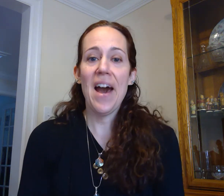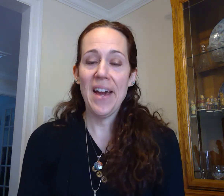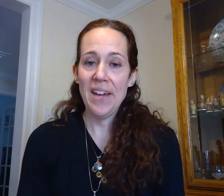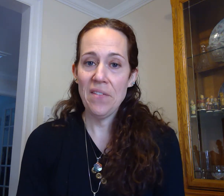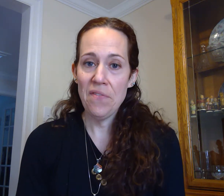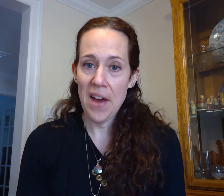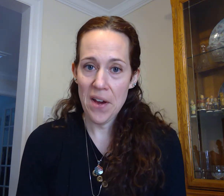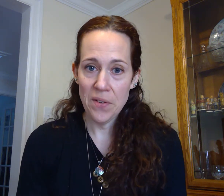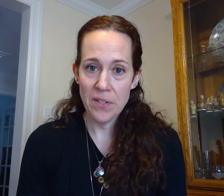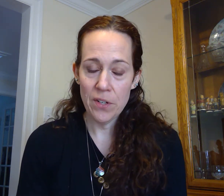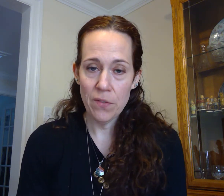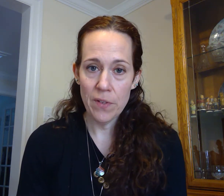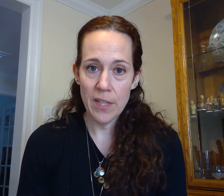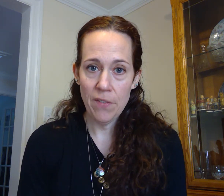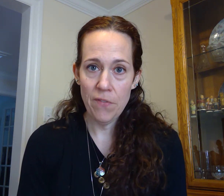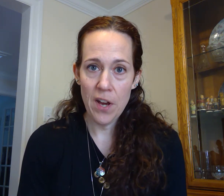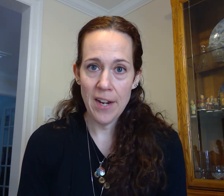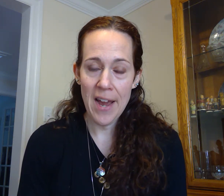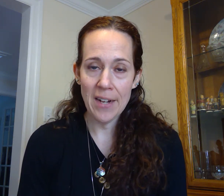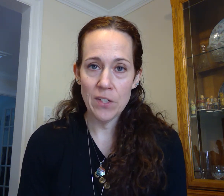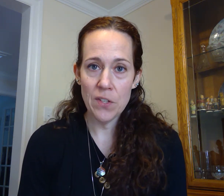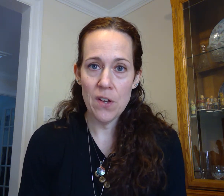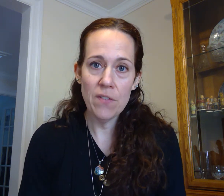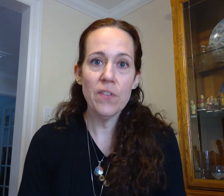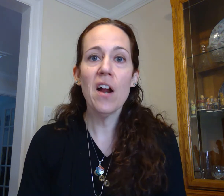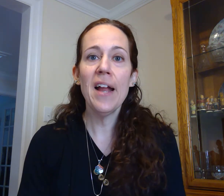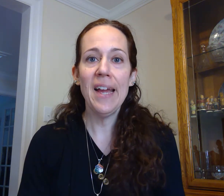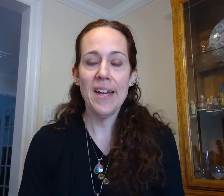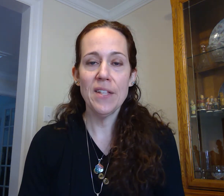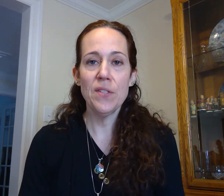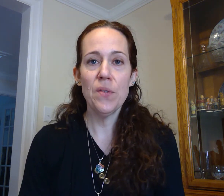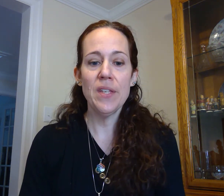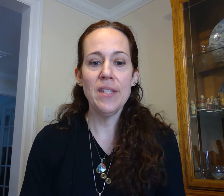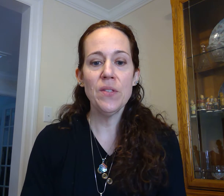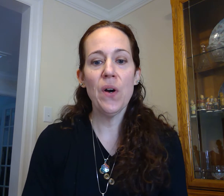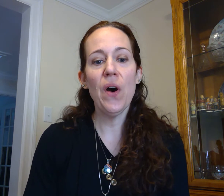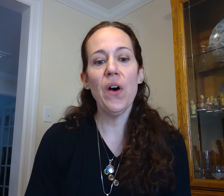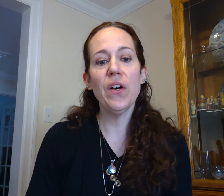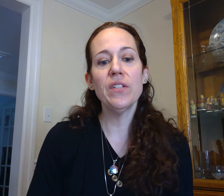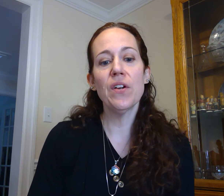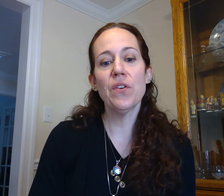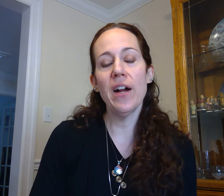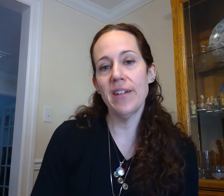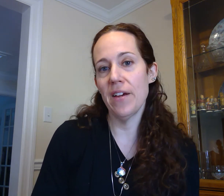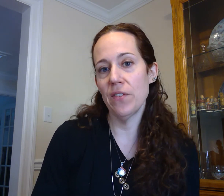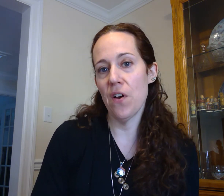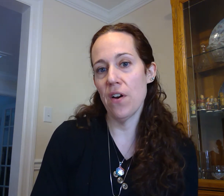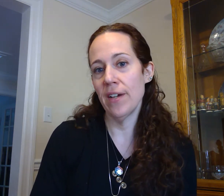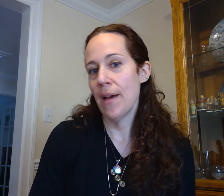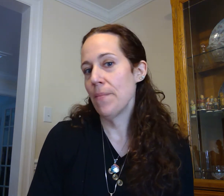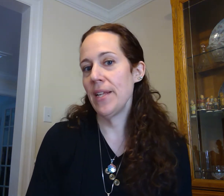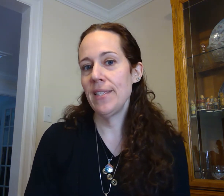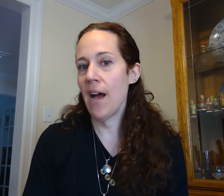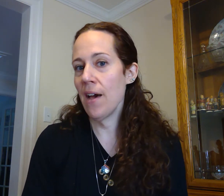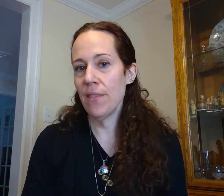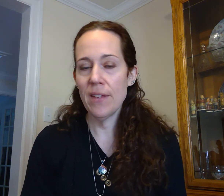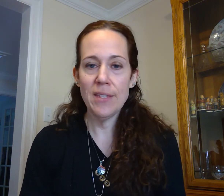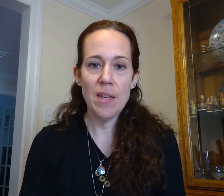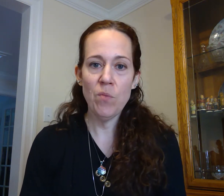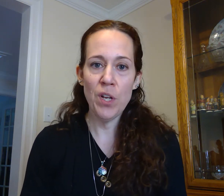I found a really fun action song for our hands so this is called crocodile song but it's not the same one